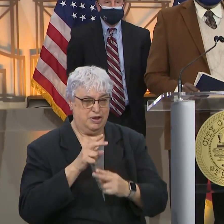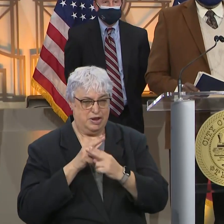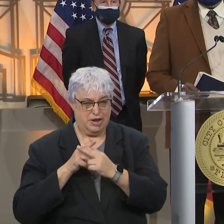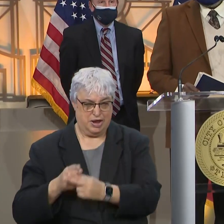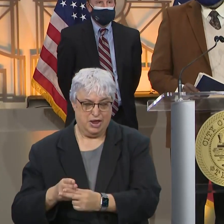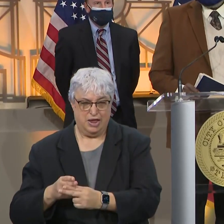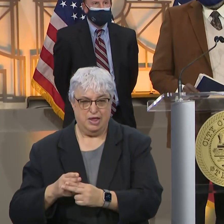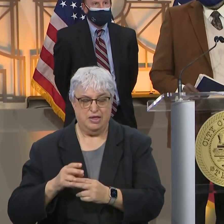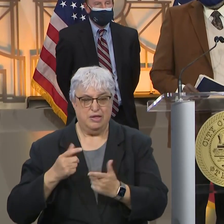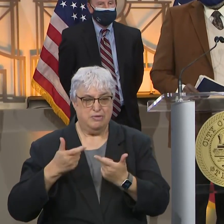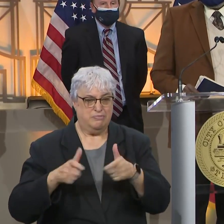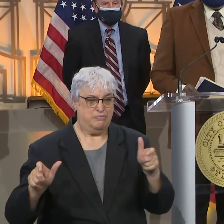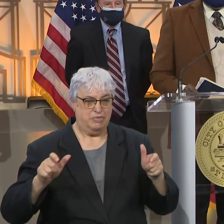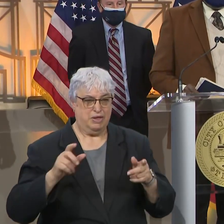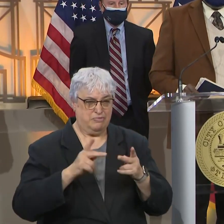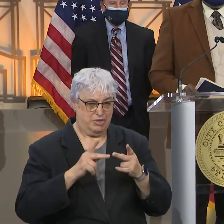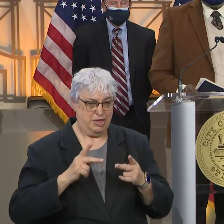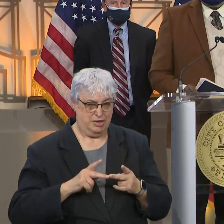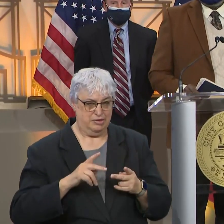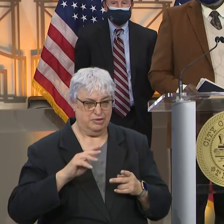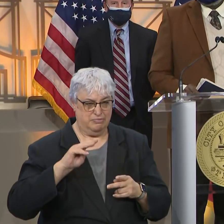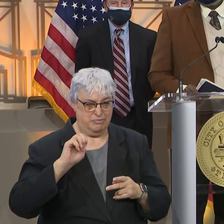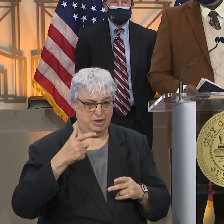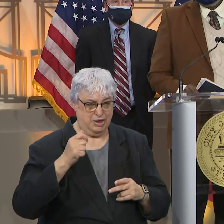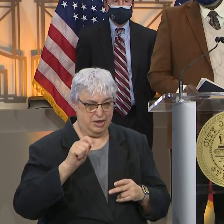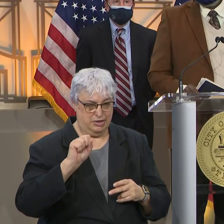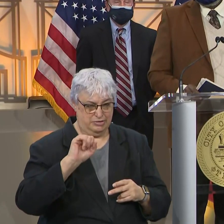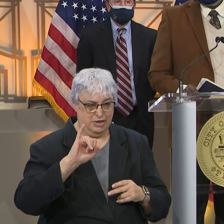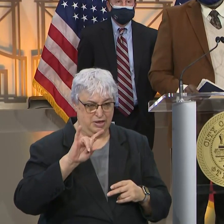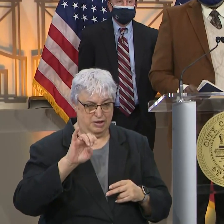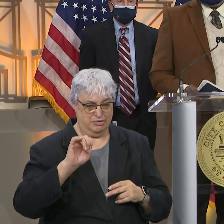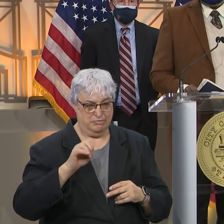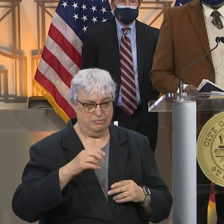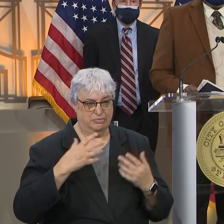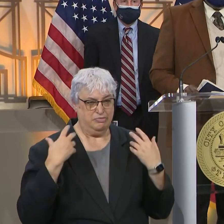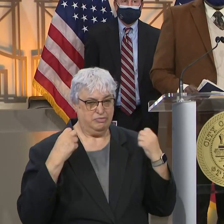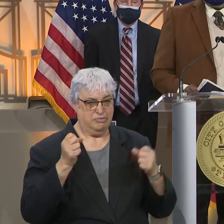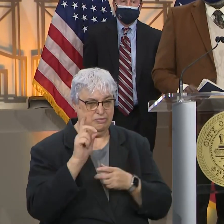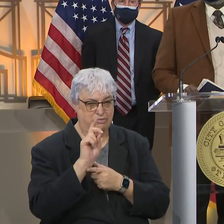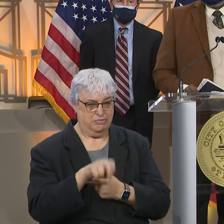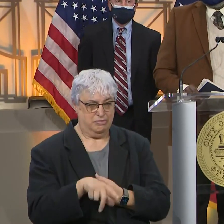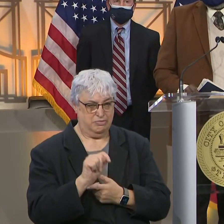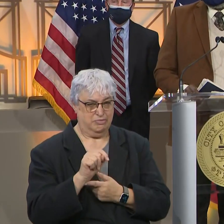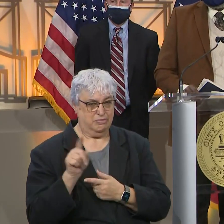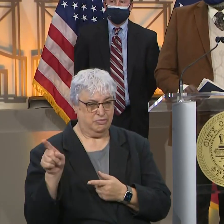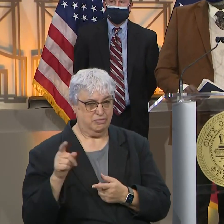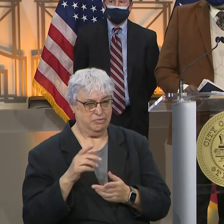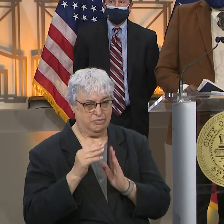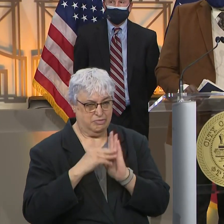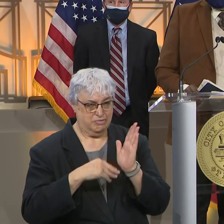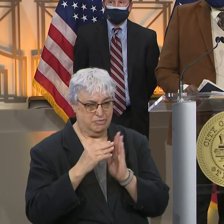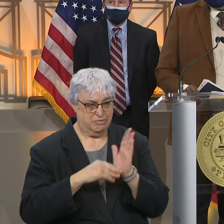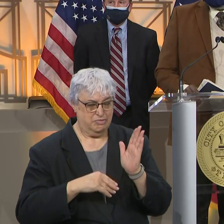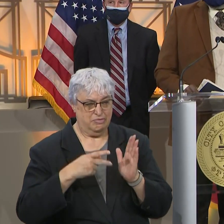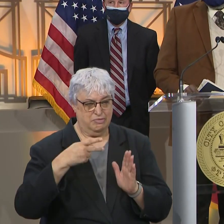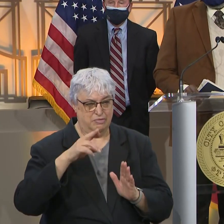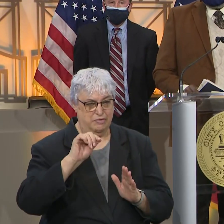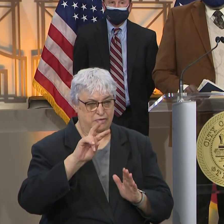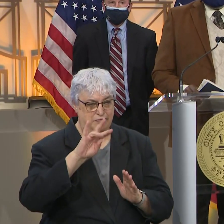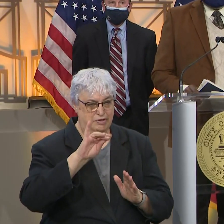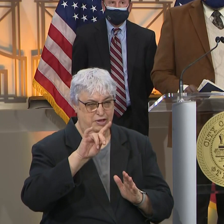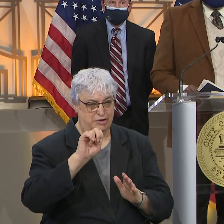as a mega site in addition to the two health departments is because of number one, how they filled out their provider form,